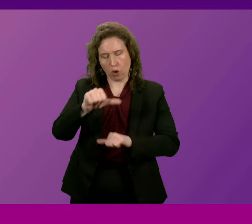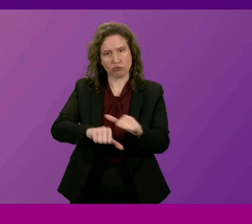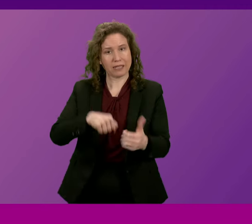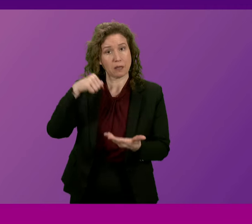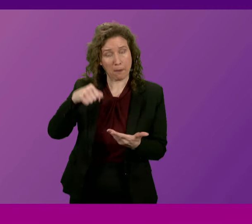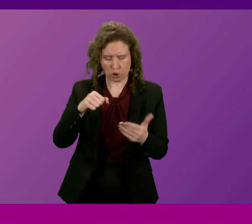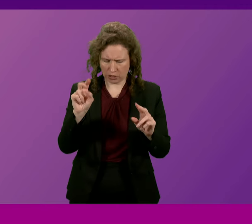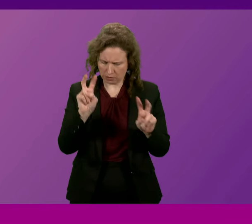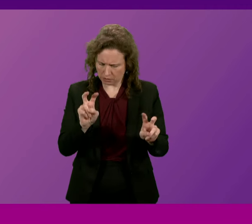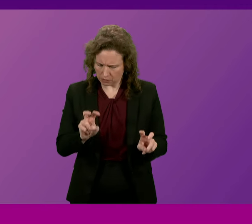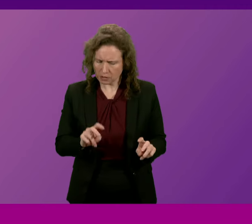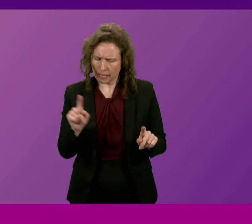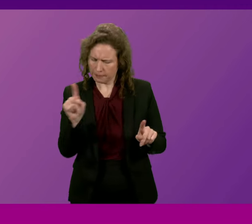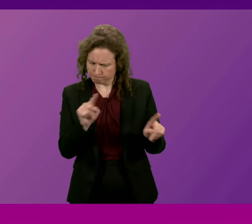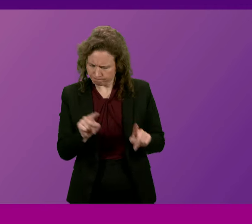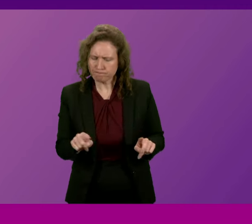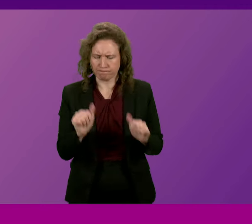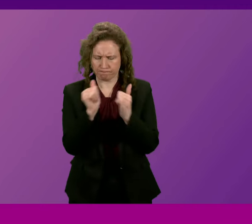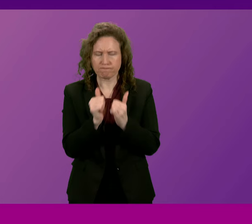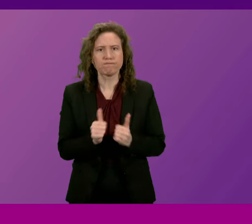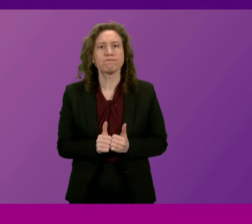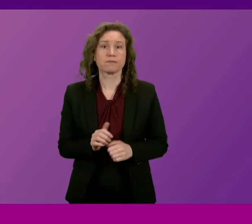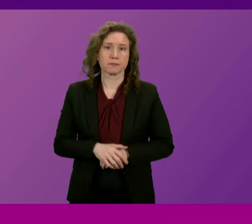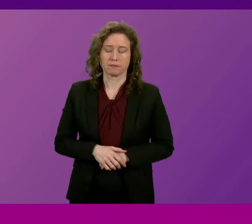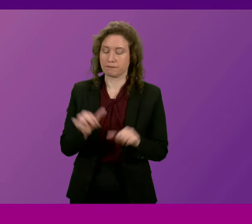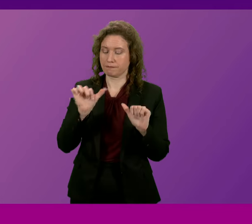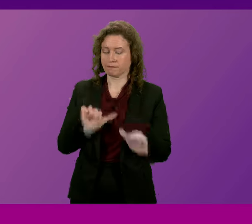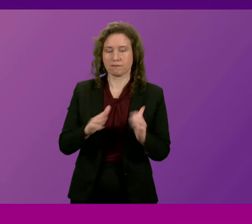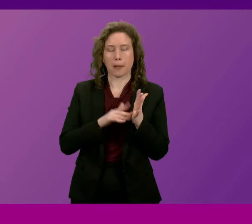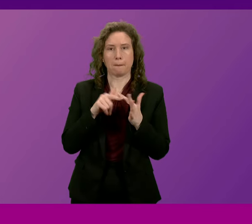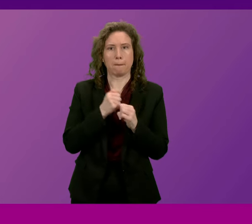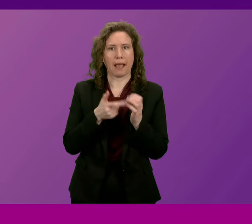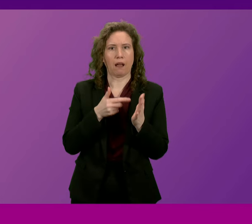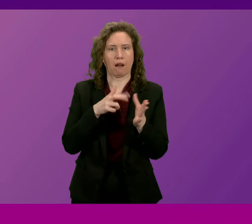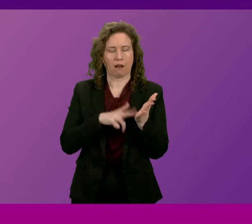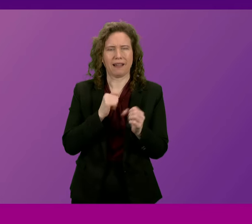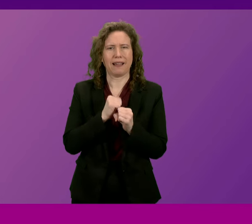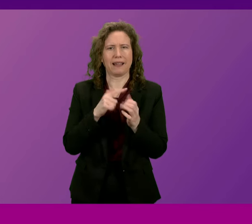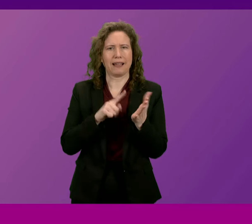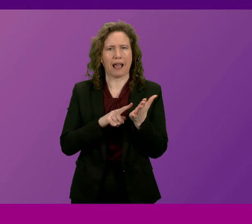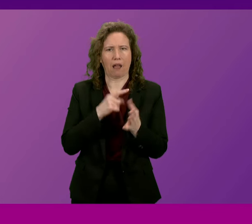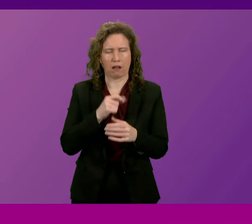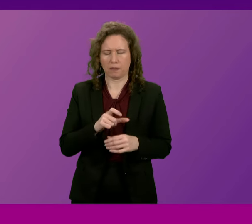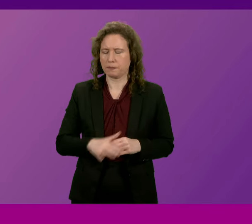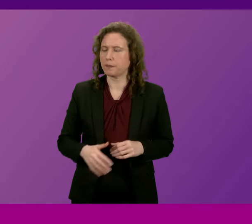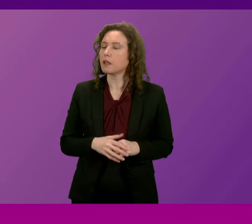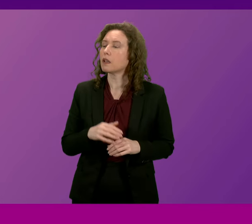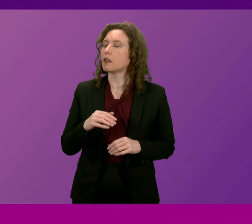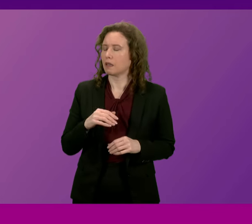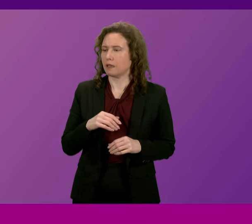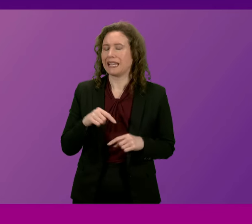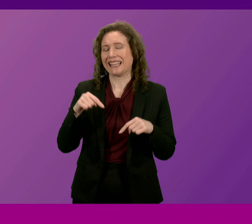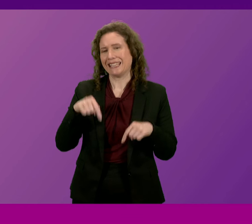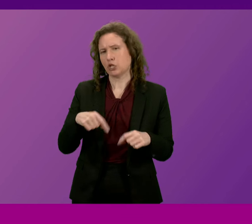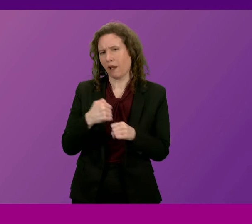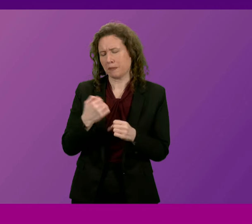so we can address the legitimate points he puts to me. Megan Gallagher. Thank you, President Officer. First Minister, this government has had